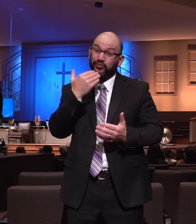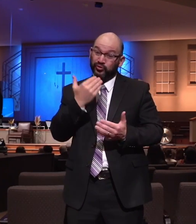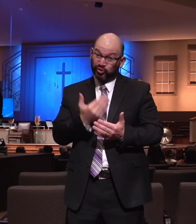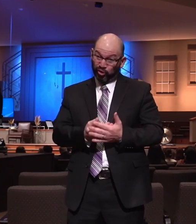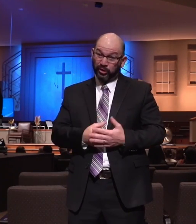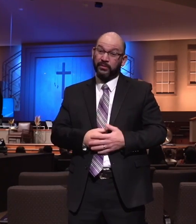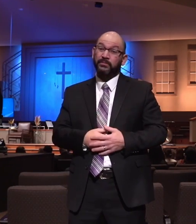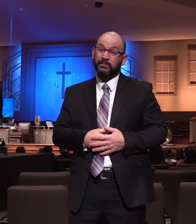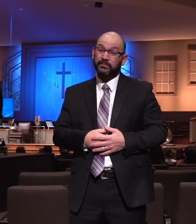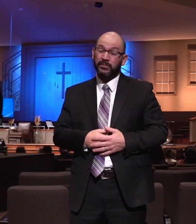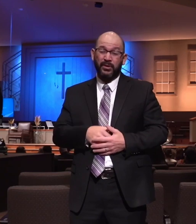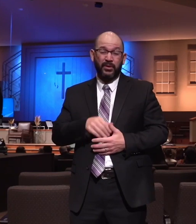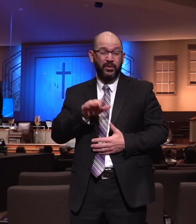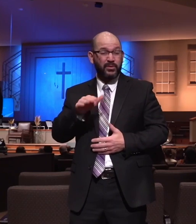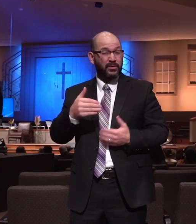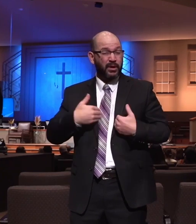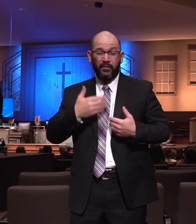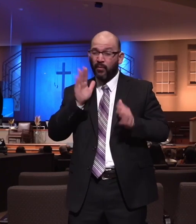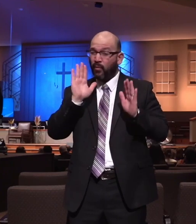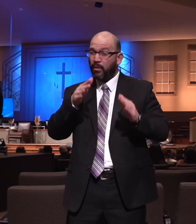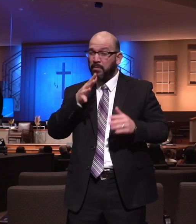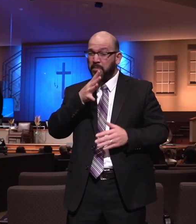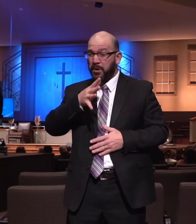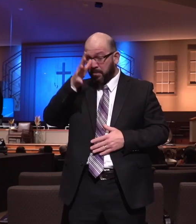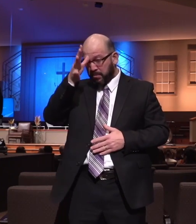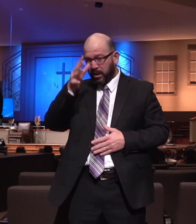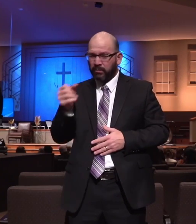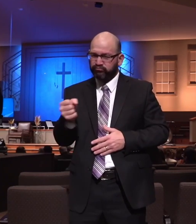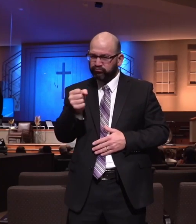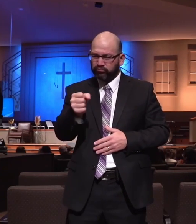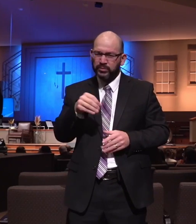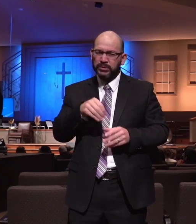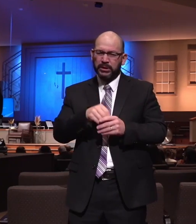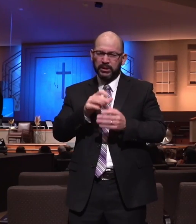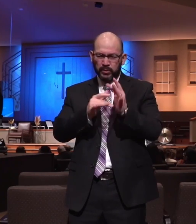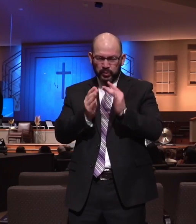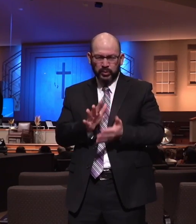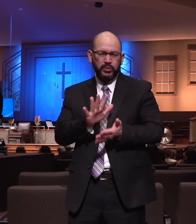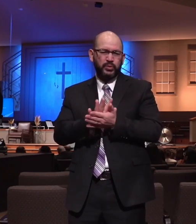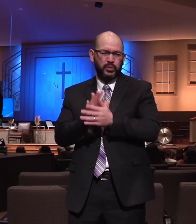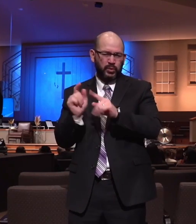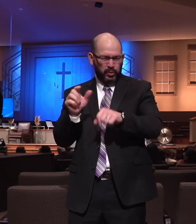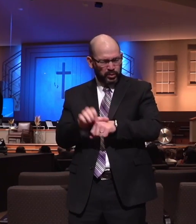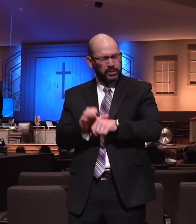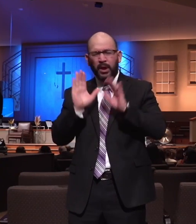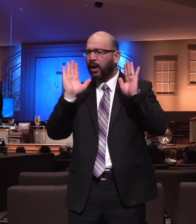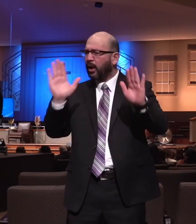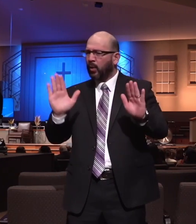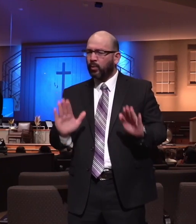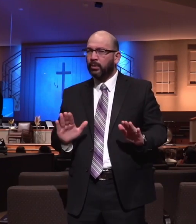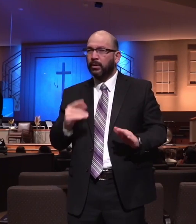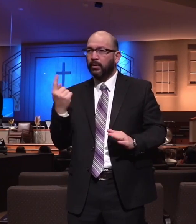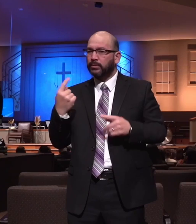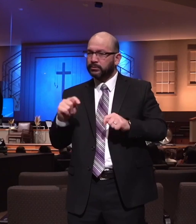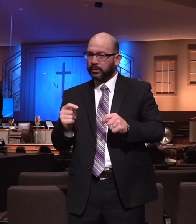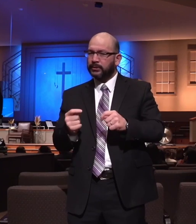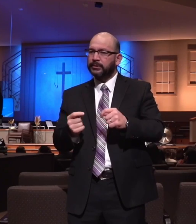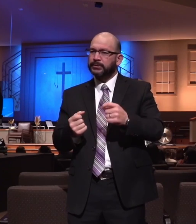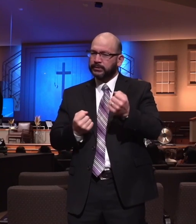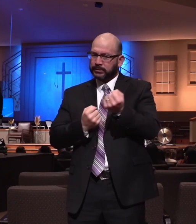And you're blessed to have a mom and dad that put you in the Christian school or that come to church. You ought to look for every chance you can to speak kindly about those parents.